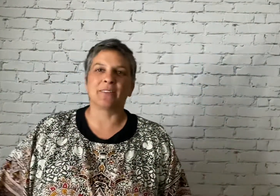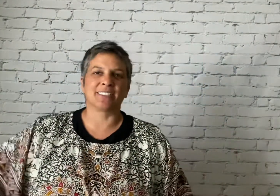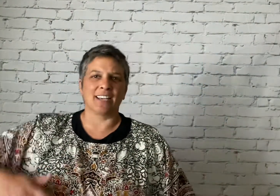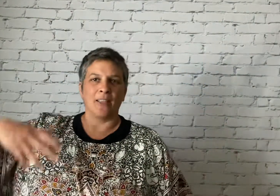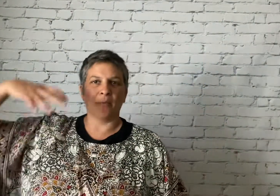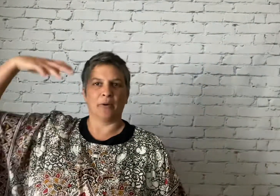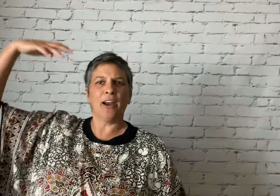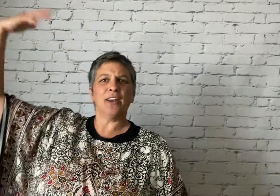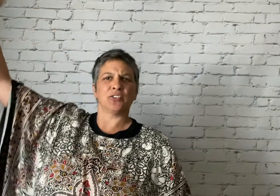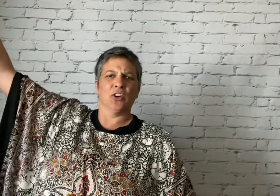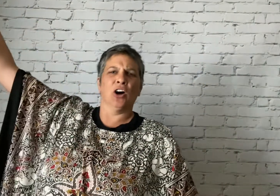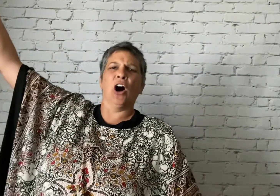celebrations.